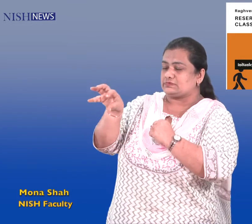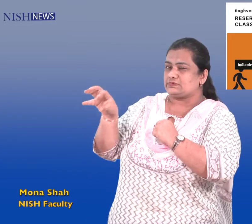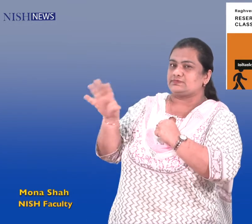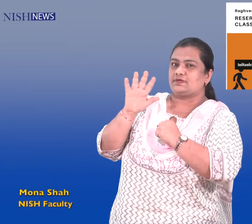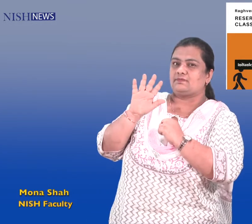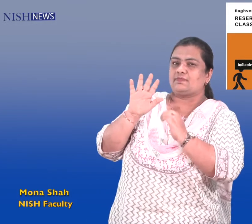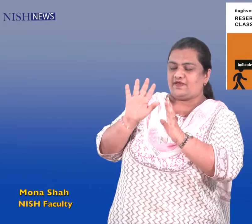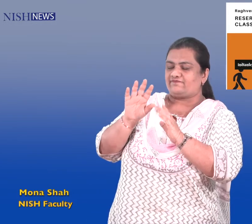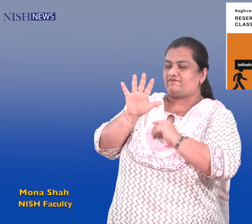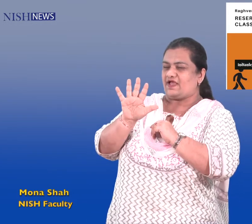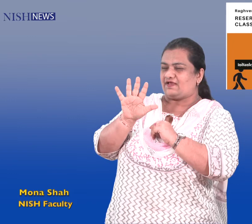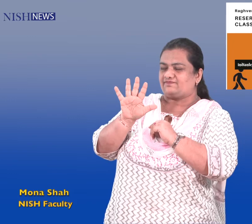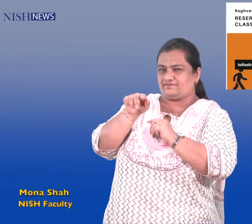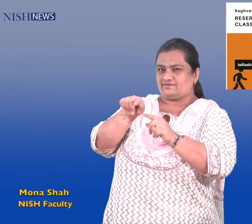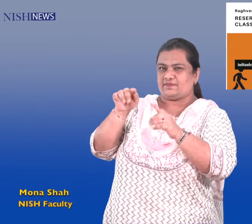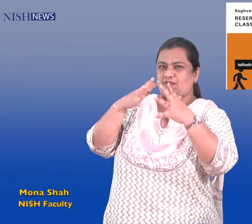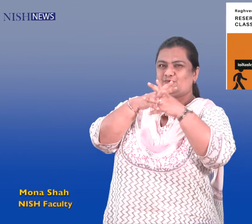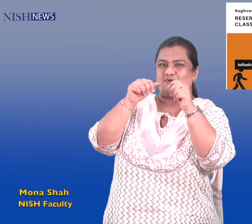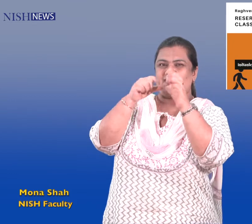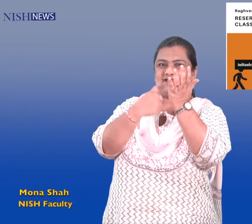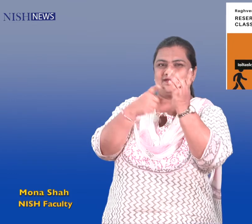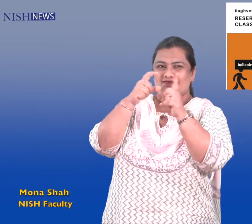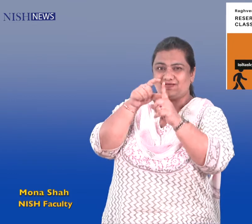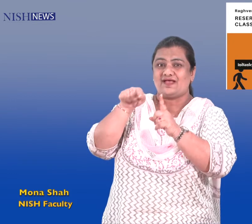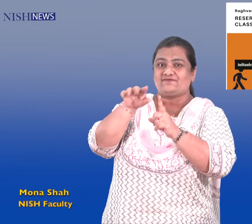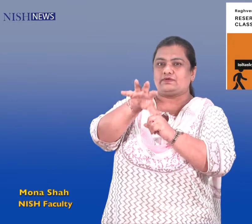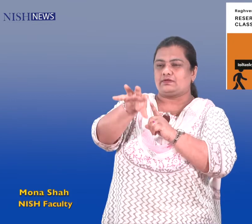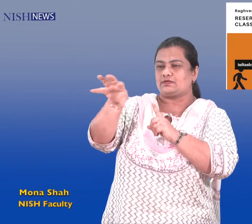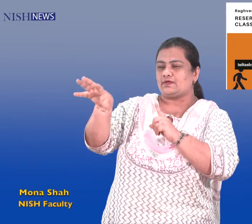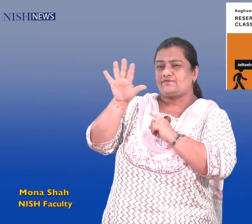families among forward communities in every local body ward in the state.